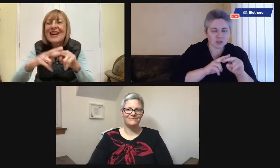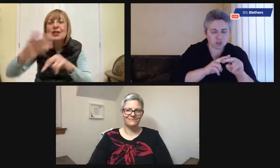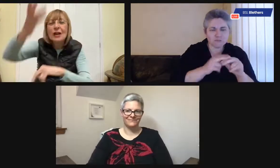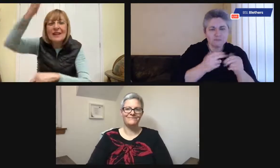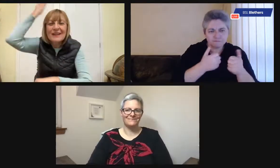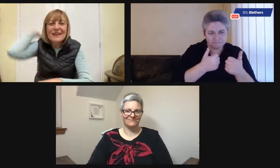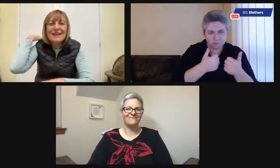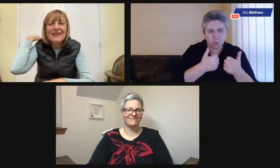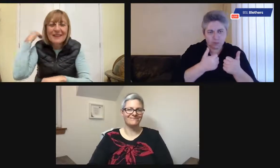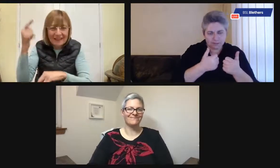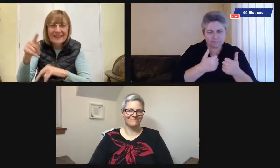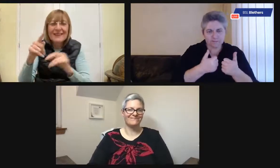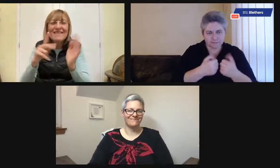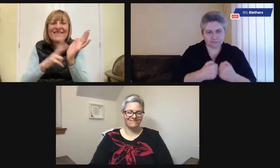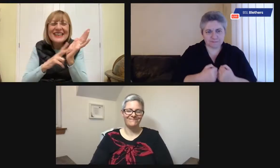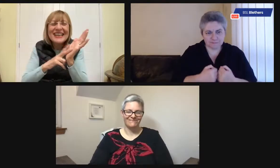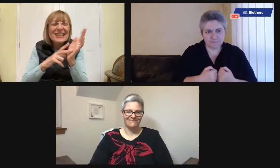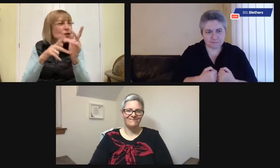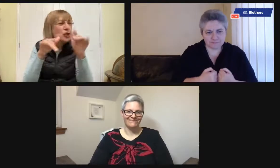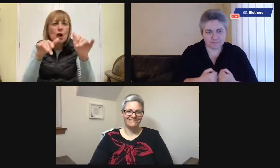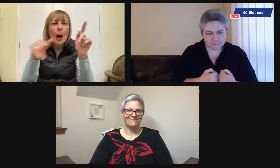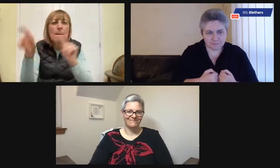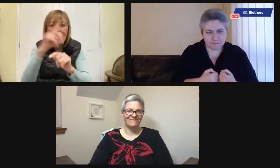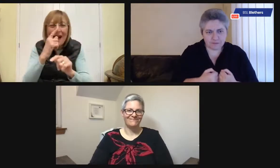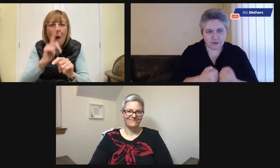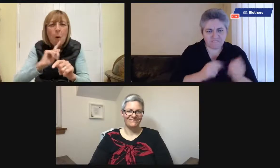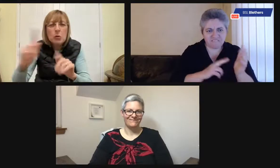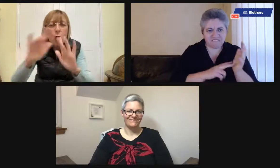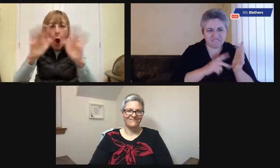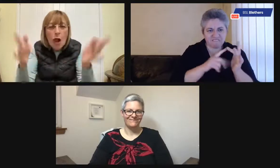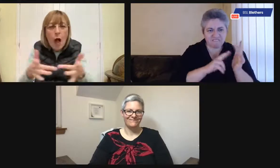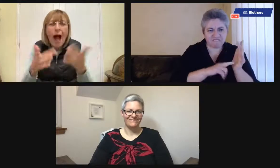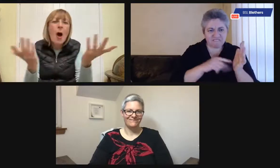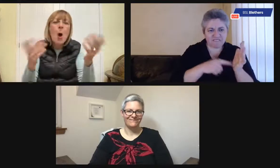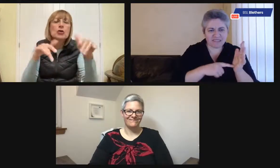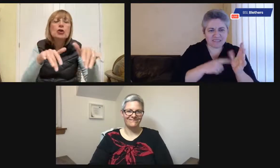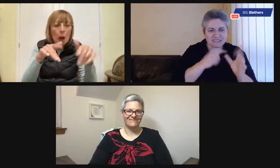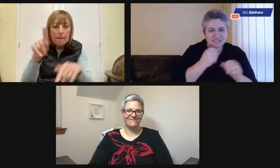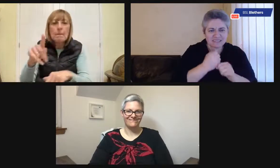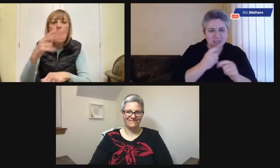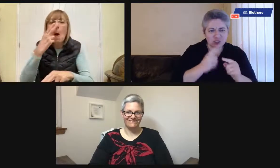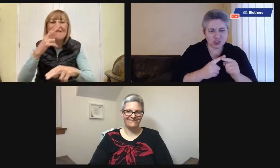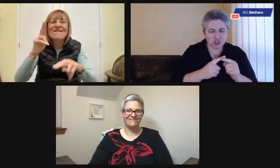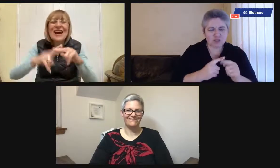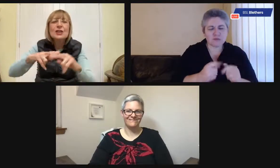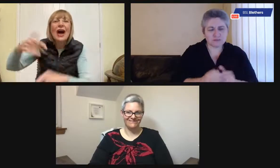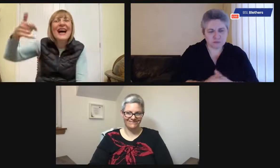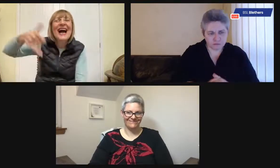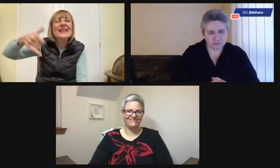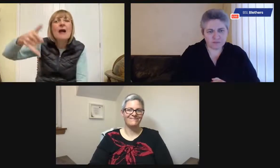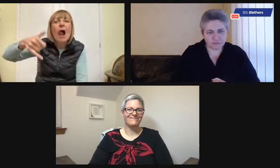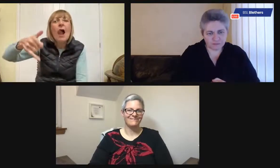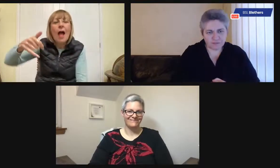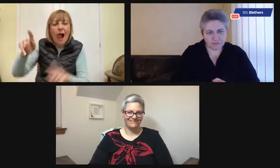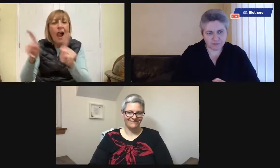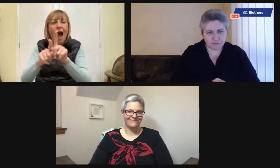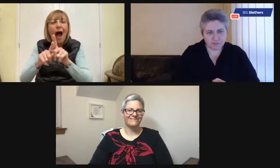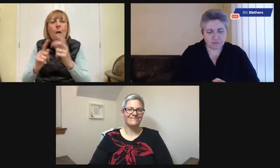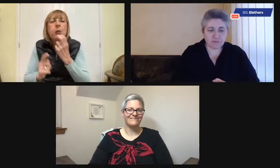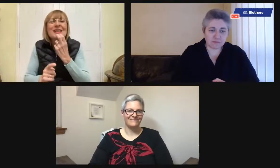Avril, sorry, they're old-fashioned, yeah, retro shops. They call it retro, like vintage shops. You can find these kind of things online.